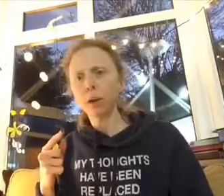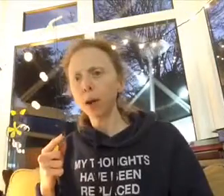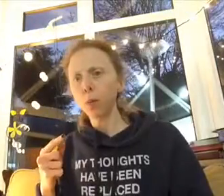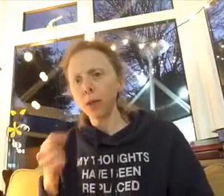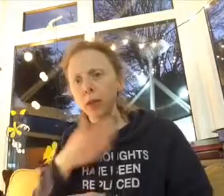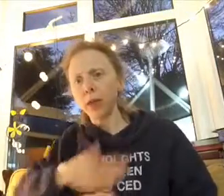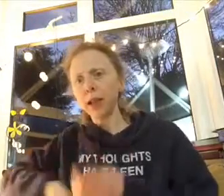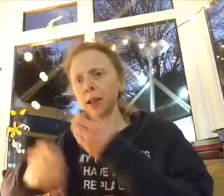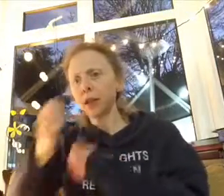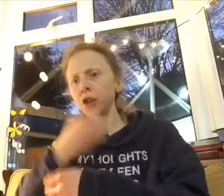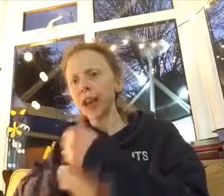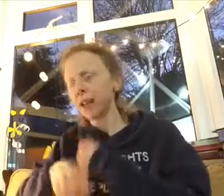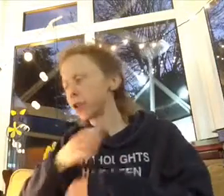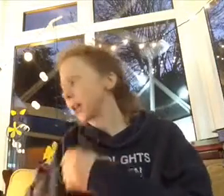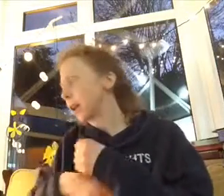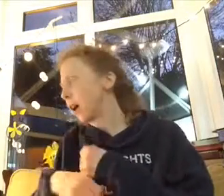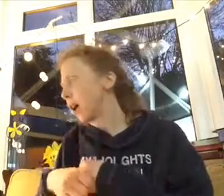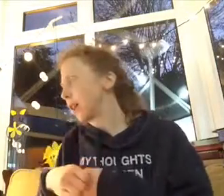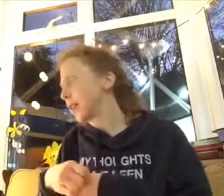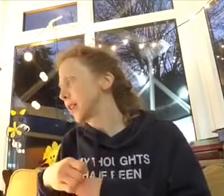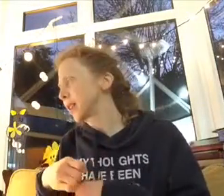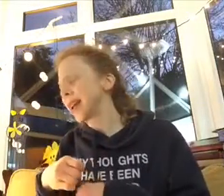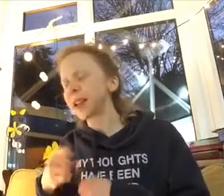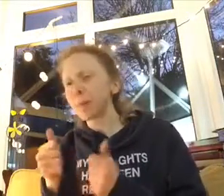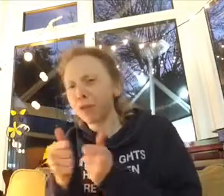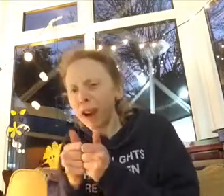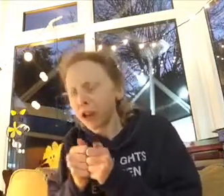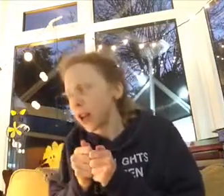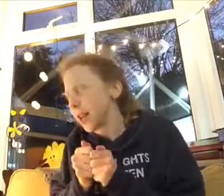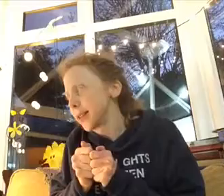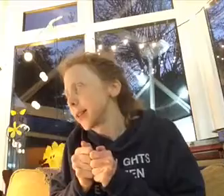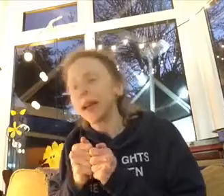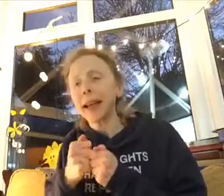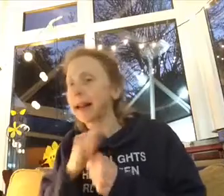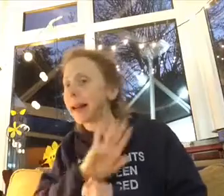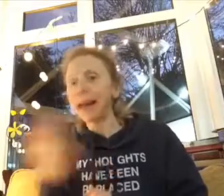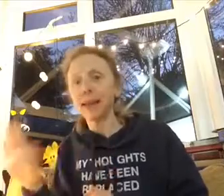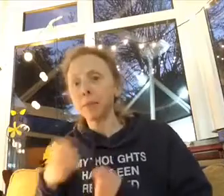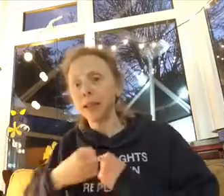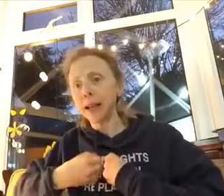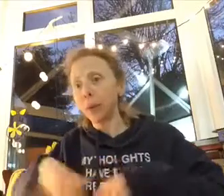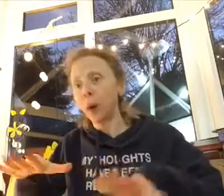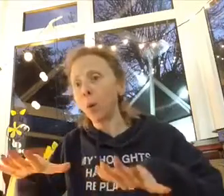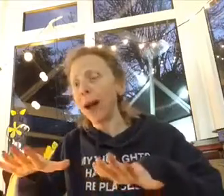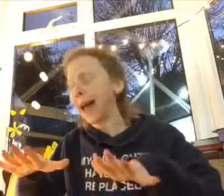I want things to change at all these days are precious can't let them slip away